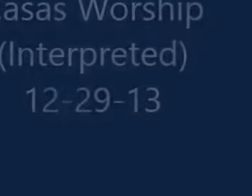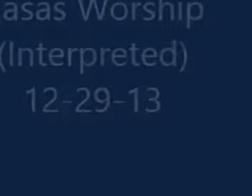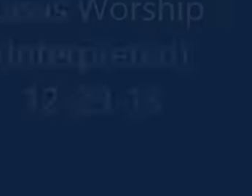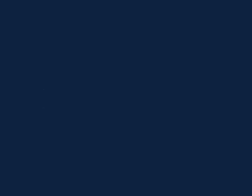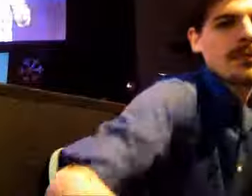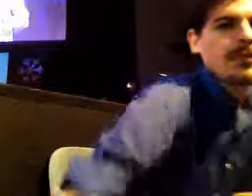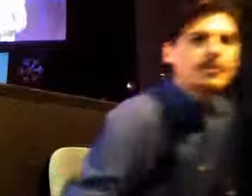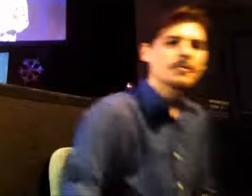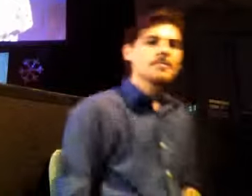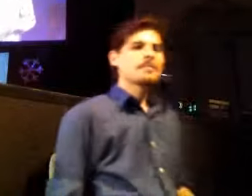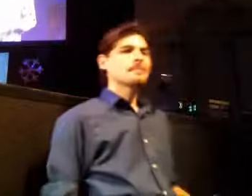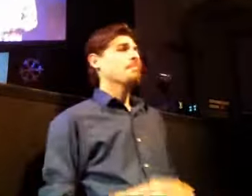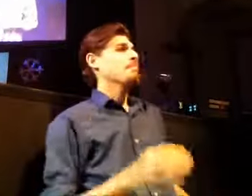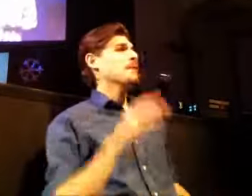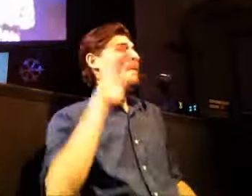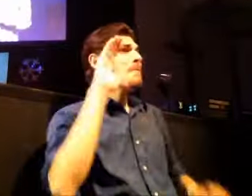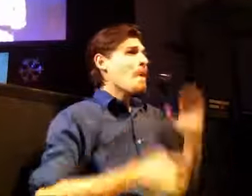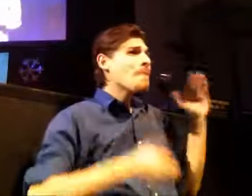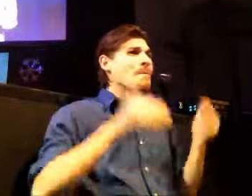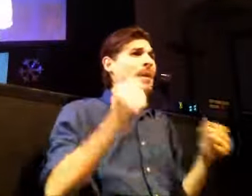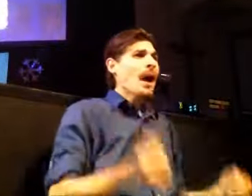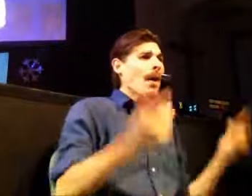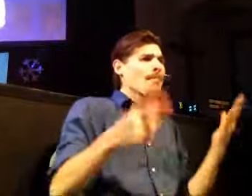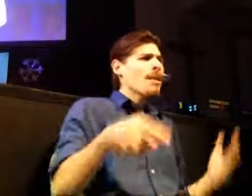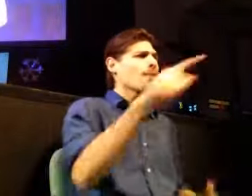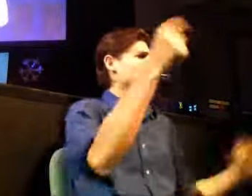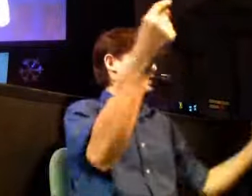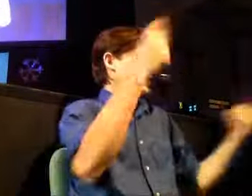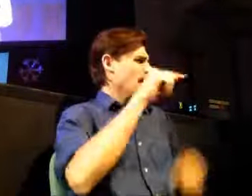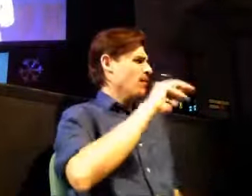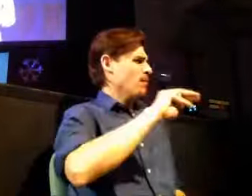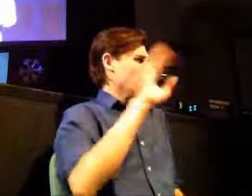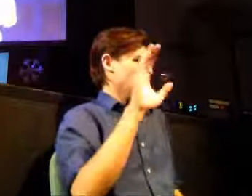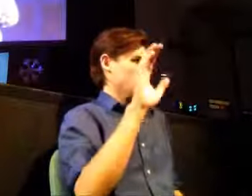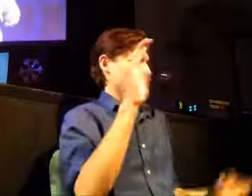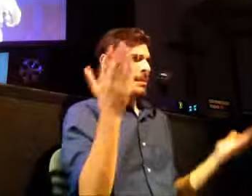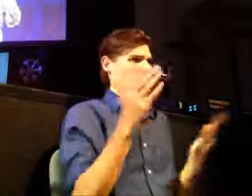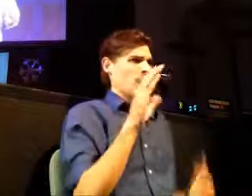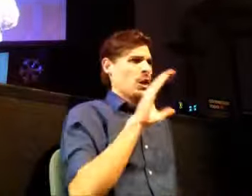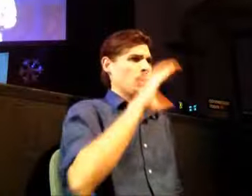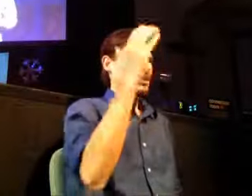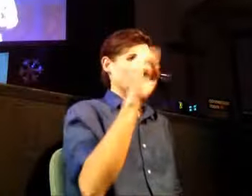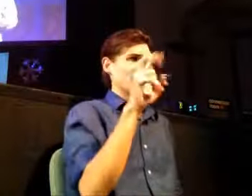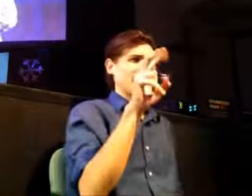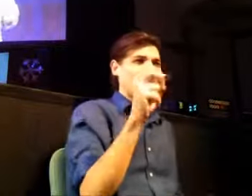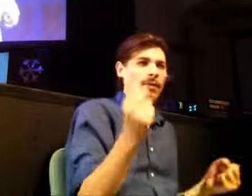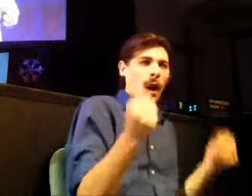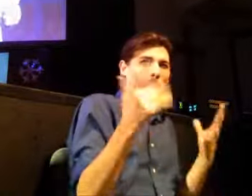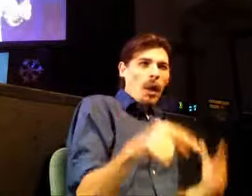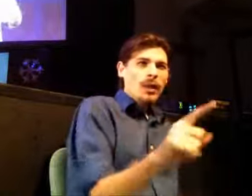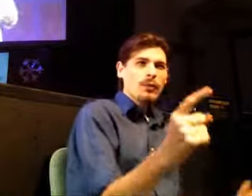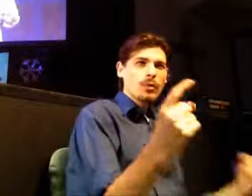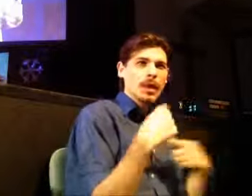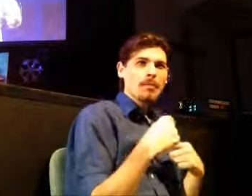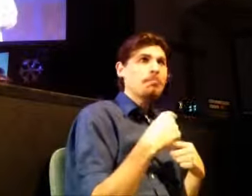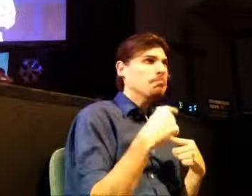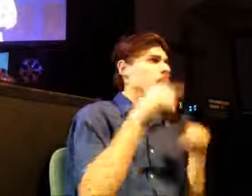new people here and thank you for inviting them and it was exciting to see just God working in some